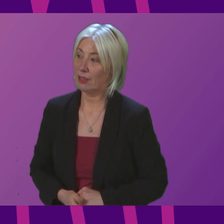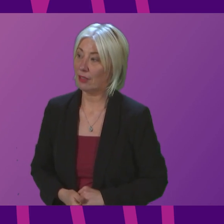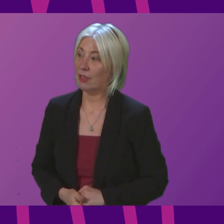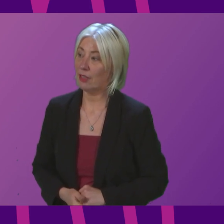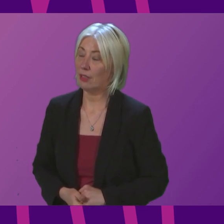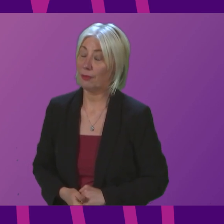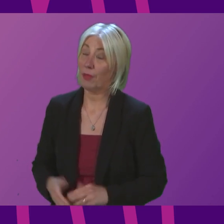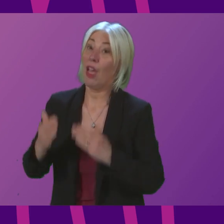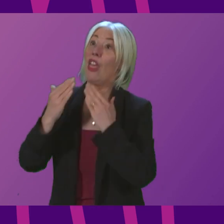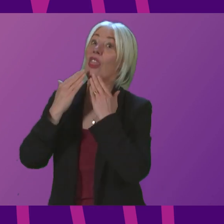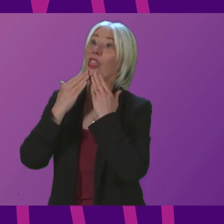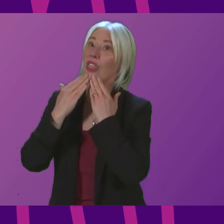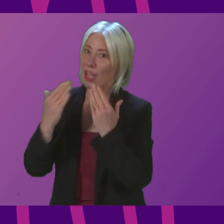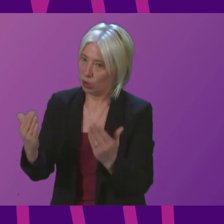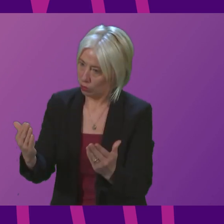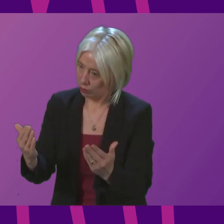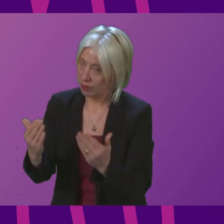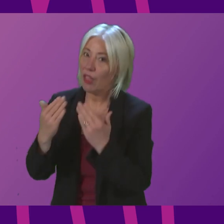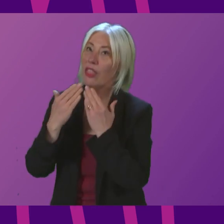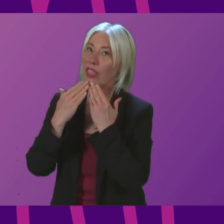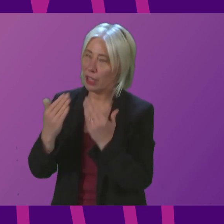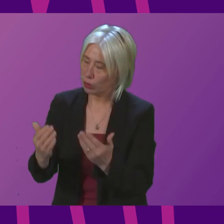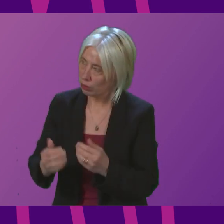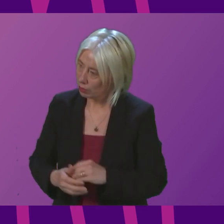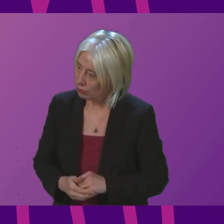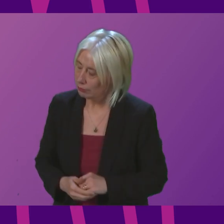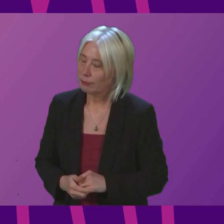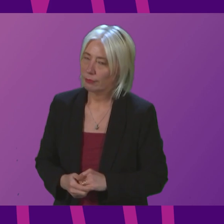thank you thank you we will now